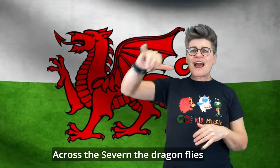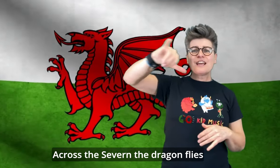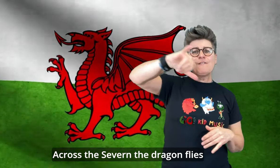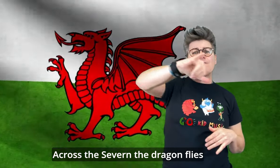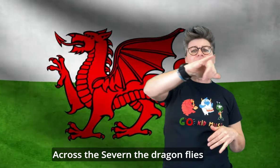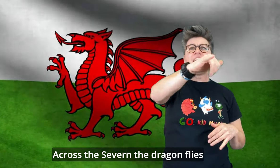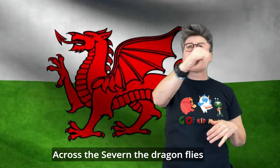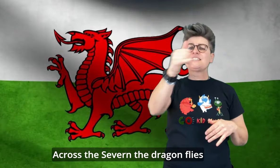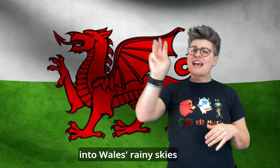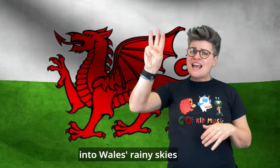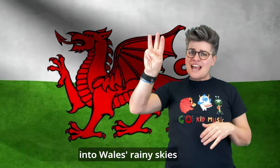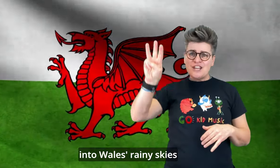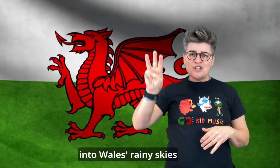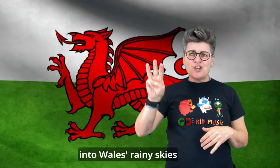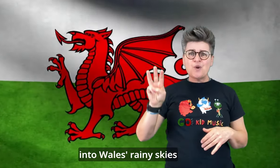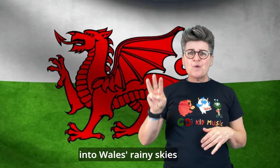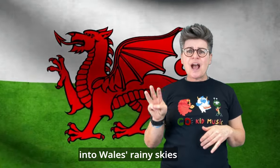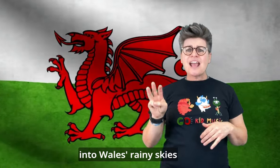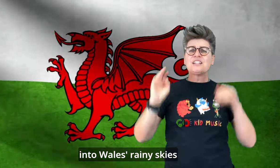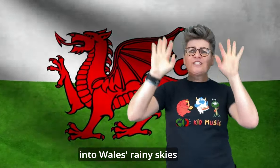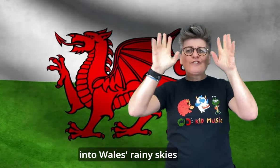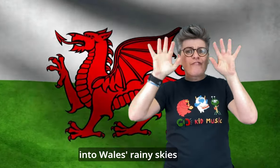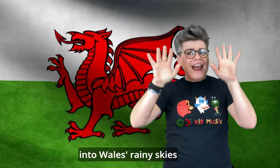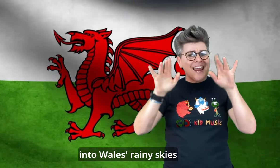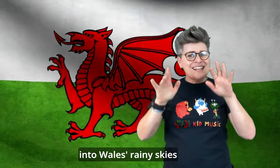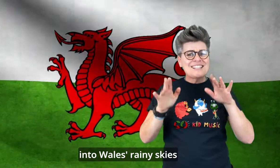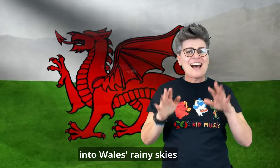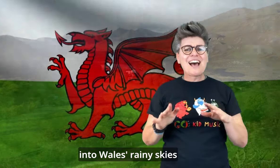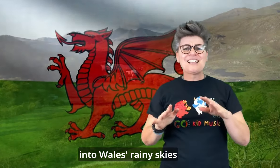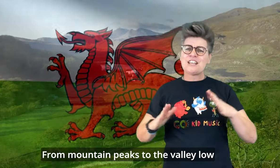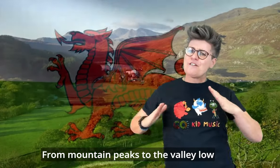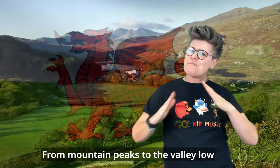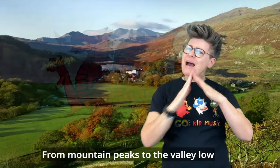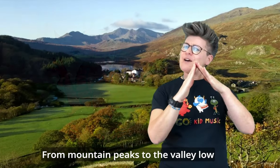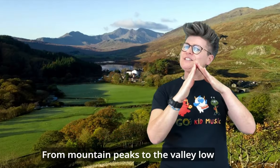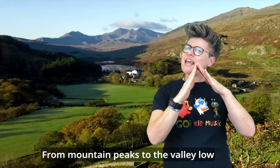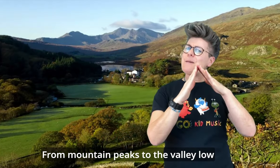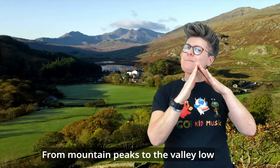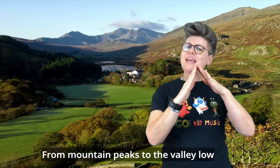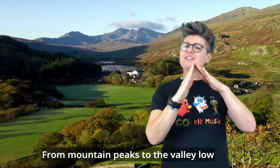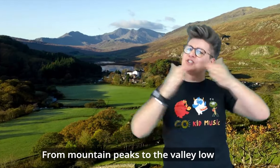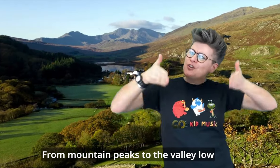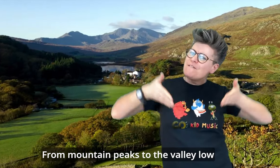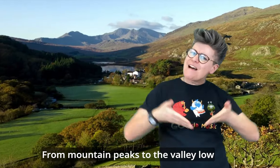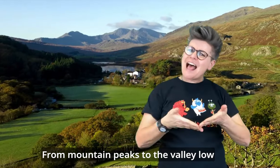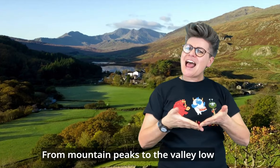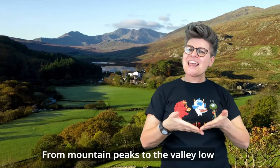dragon flies Into Wales' rainy skies From mountain peaks to the valley